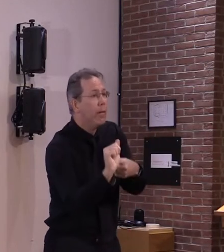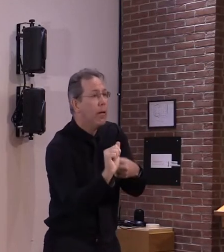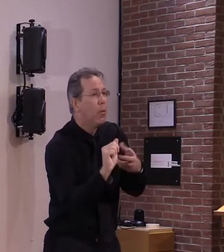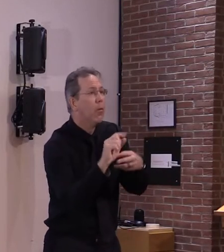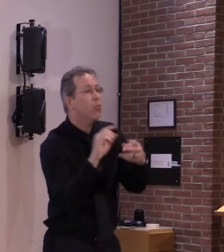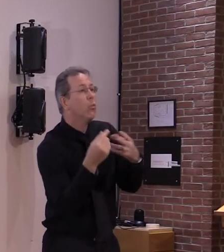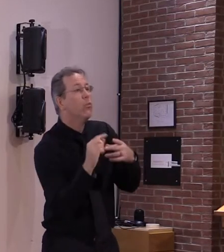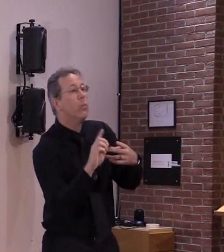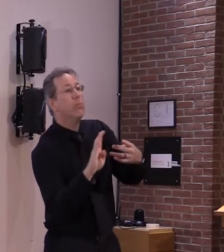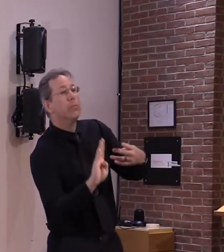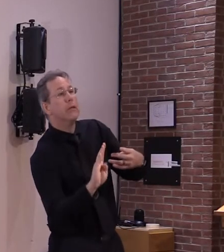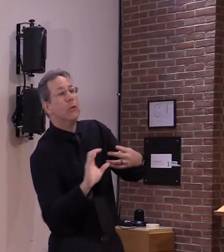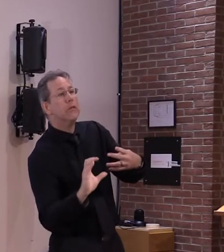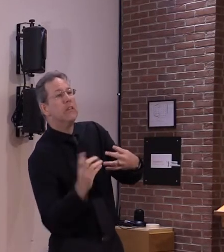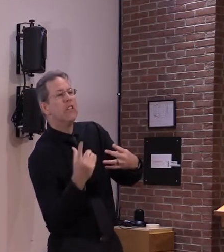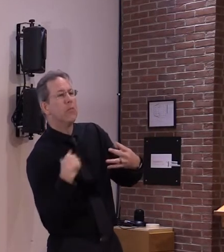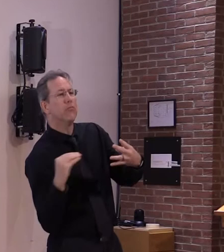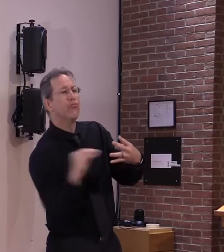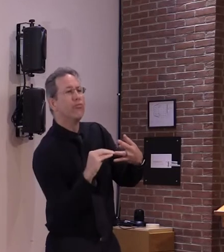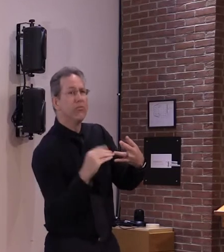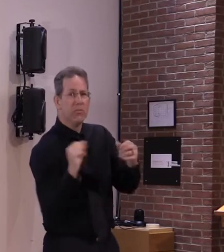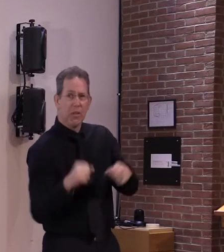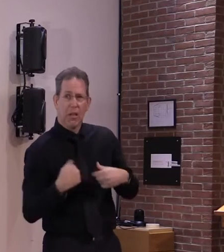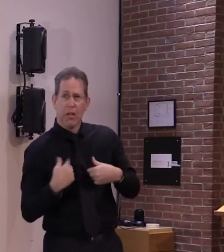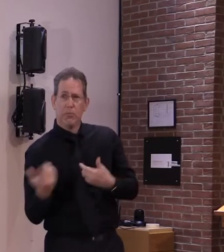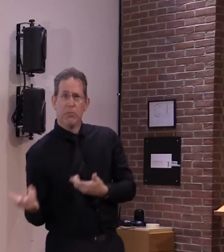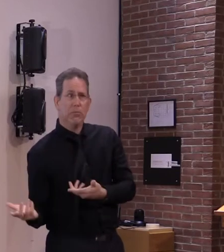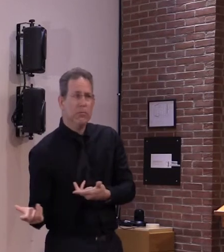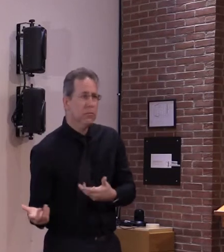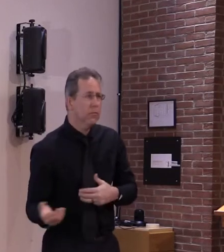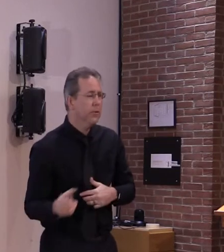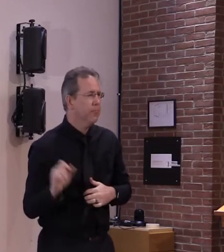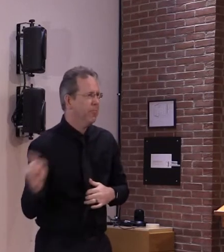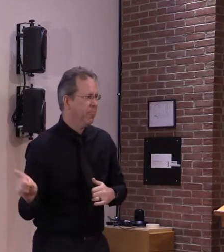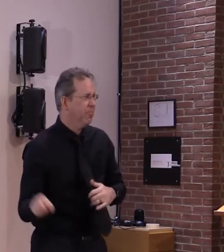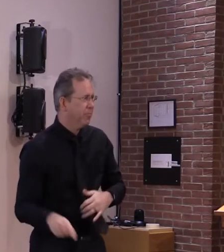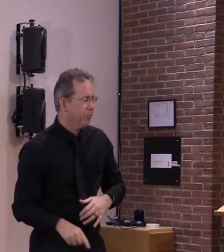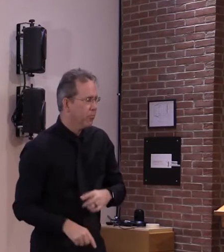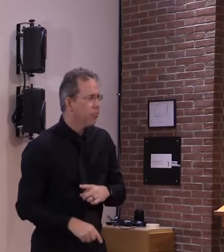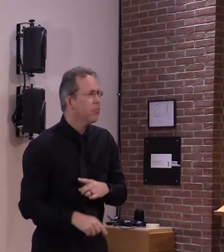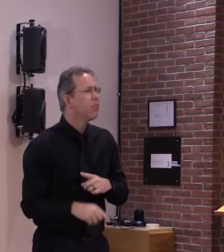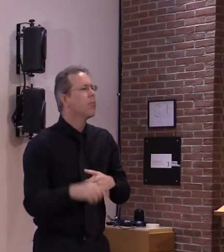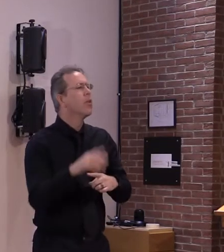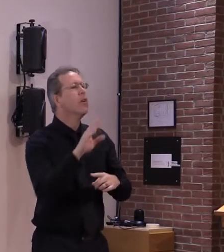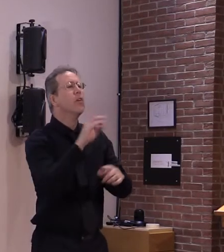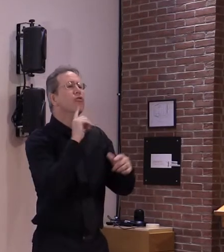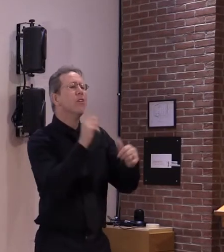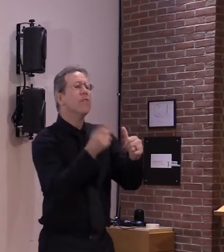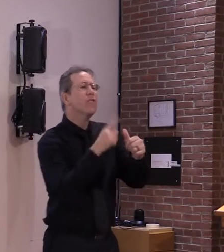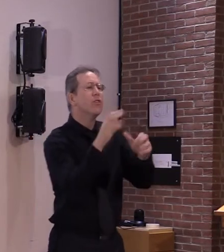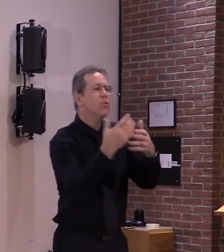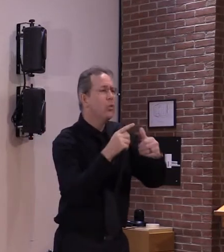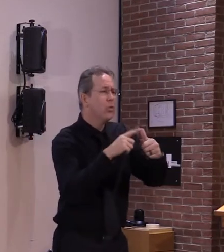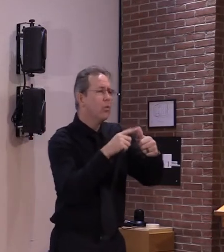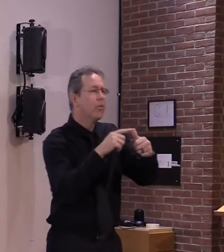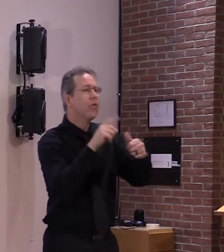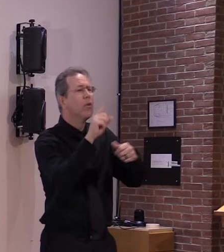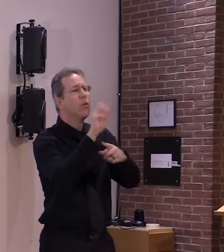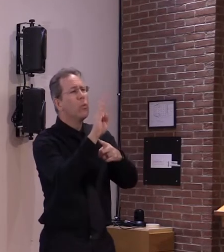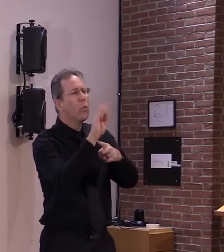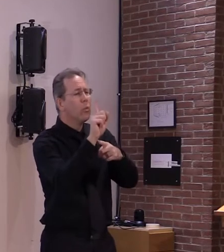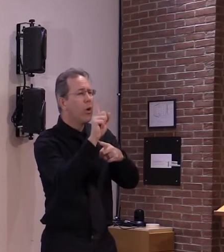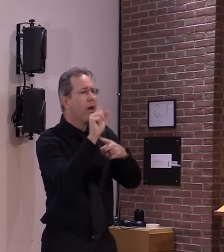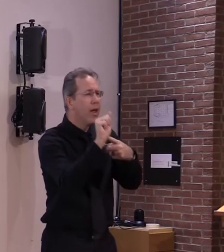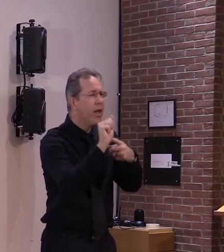over 65 under 65 with immune compromising conditions or chronic diseases and frontline workers